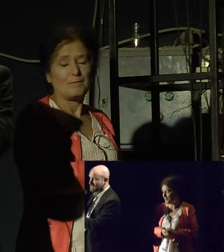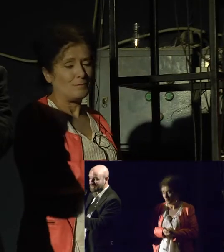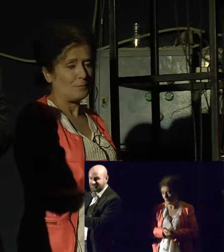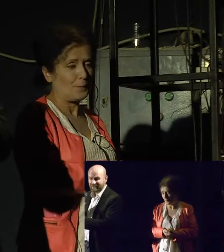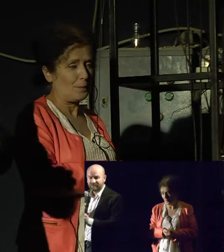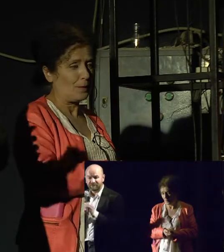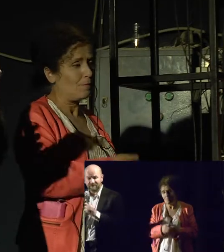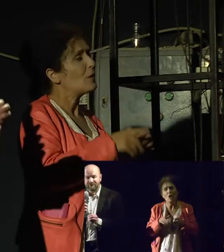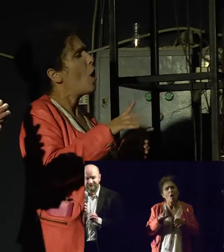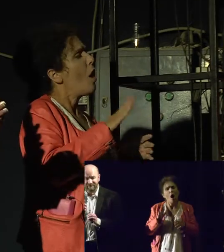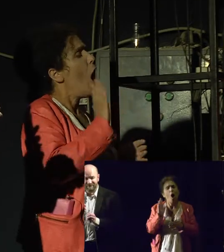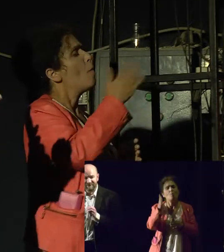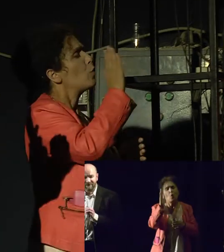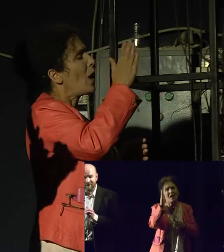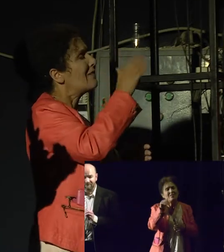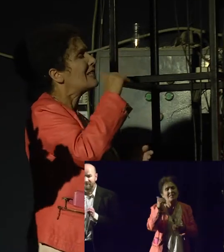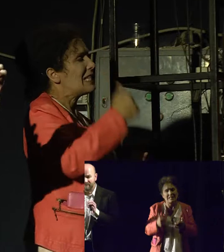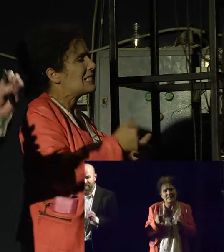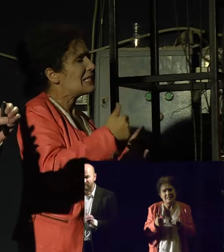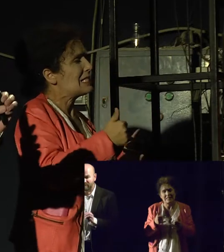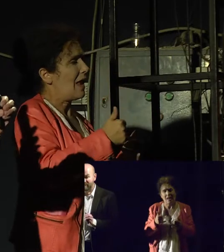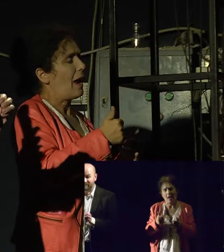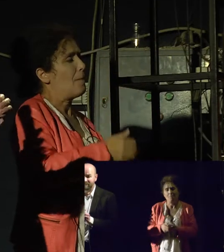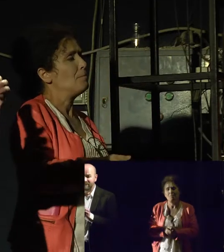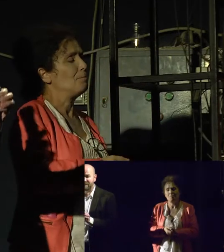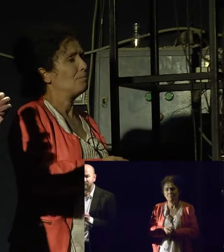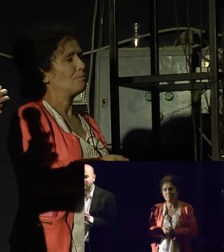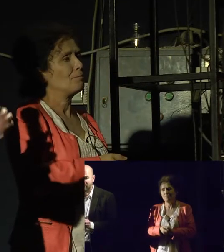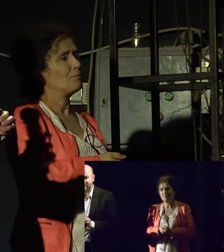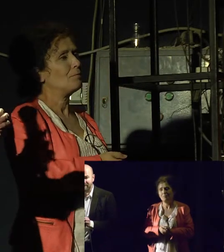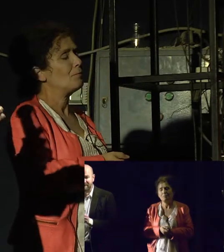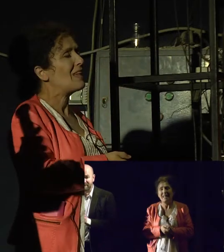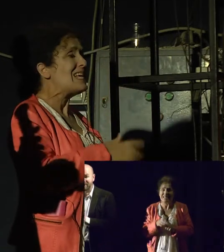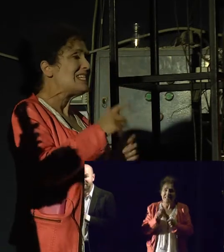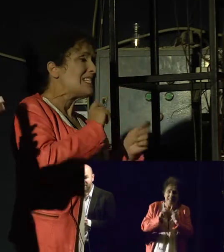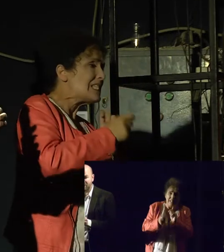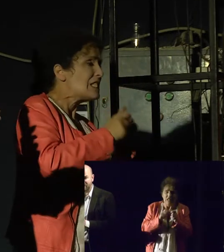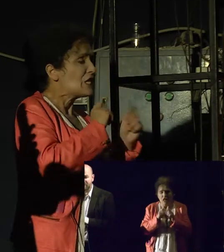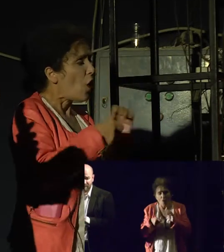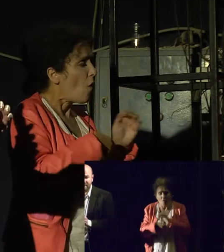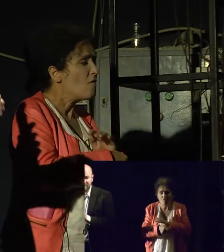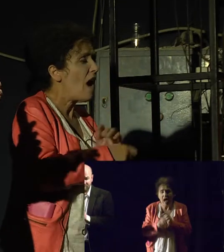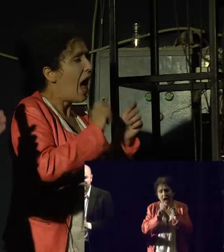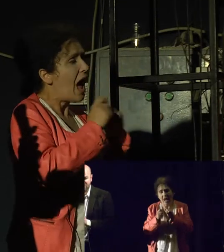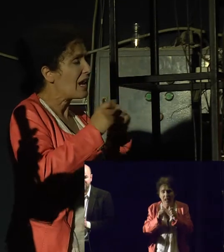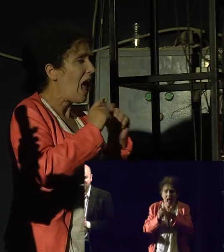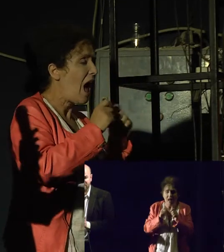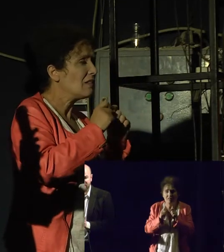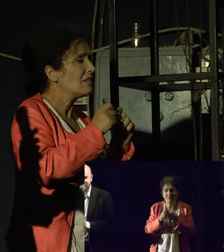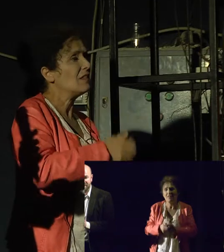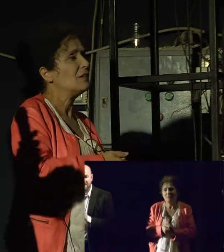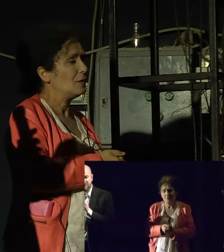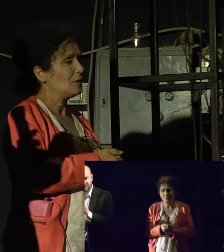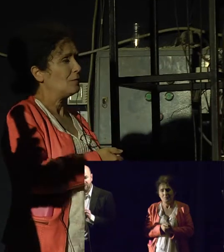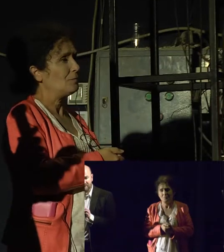ideology. You may have heard this. Prime Minister Orban in Hungary is planning to ban gender